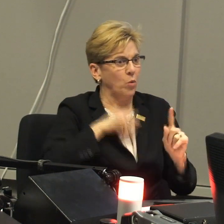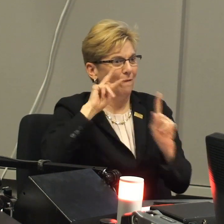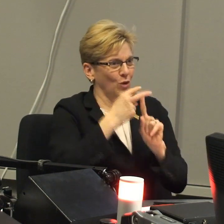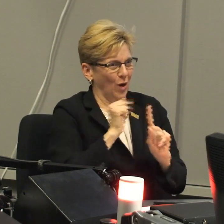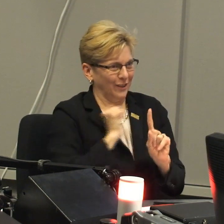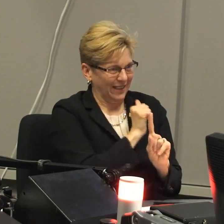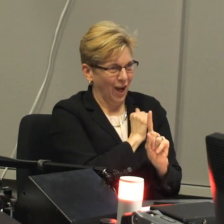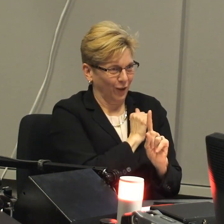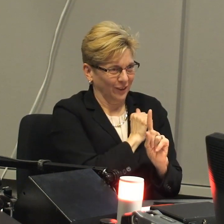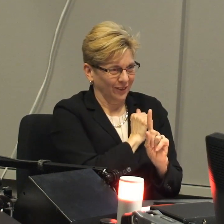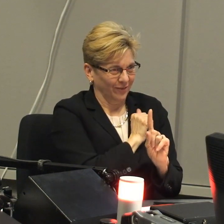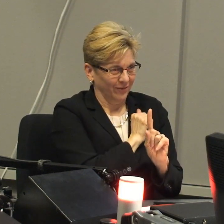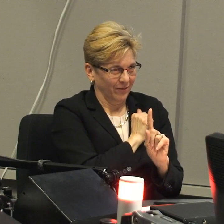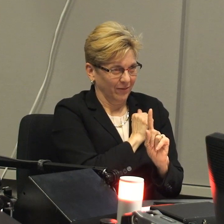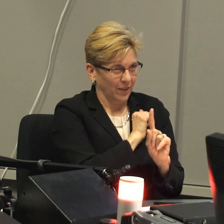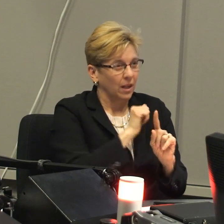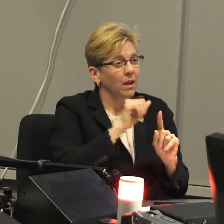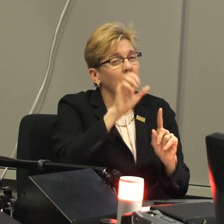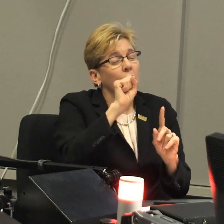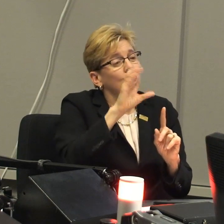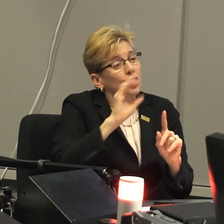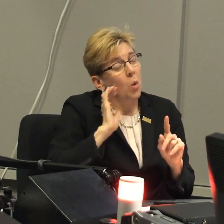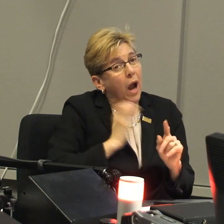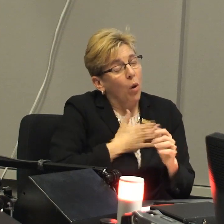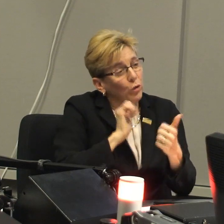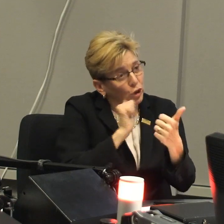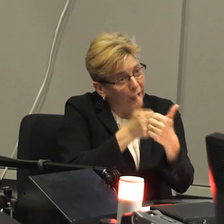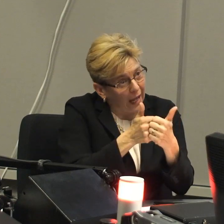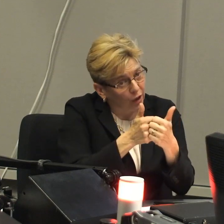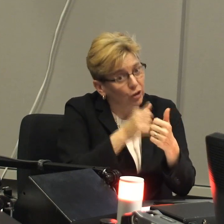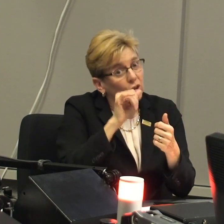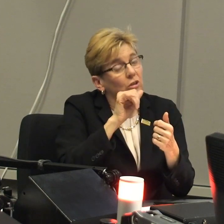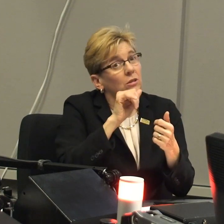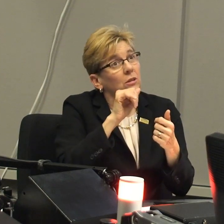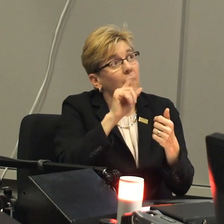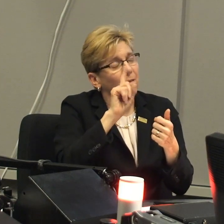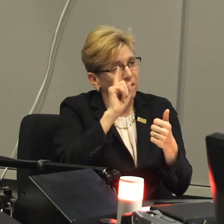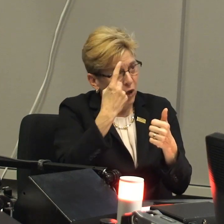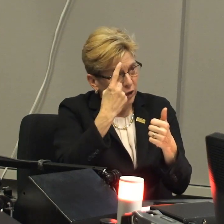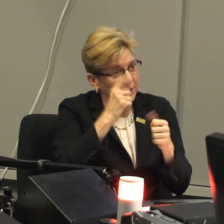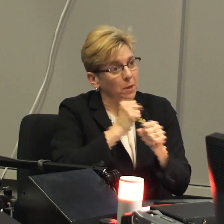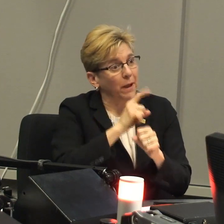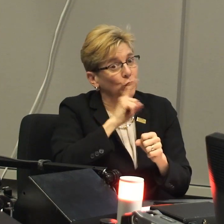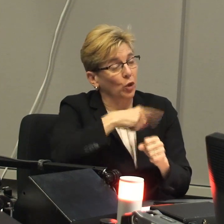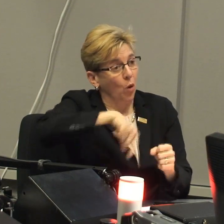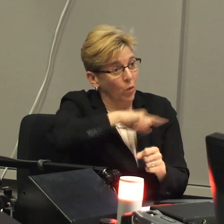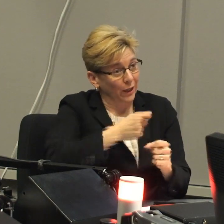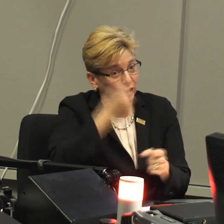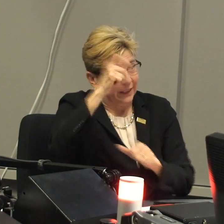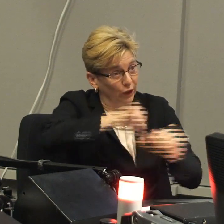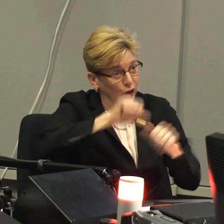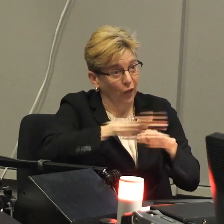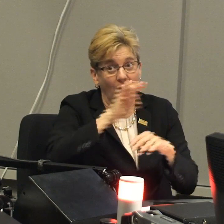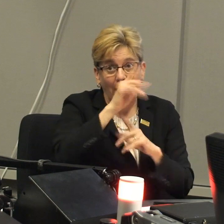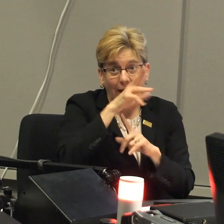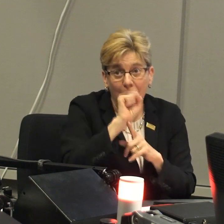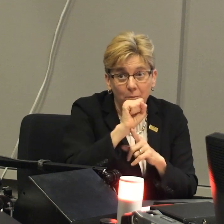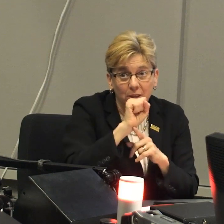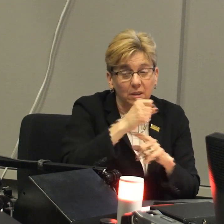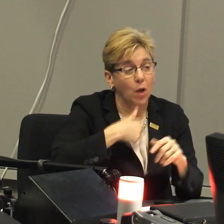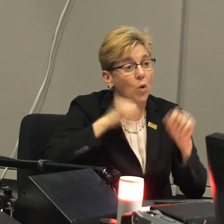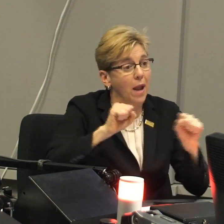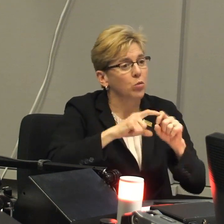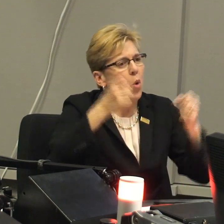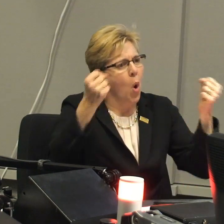well, they weren't consistent with how we view ourselves. So our challenge, our challenge first is to make sure that we